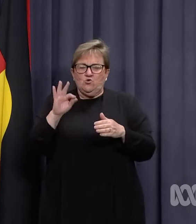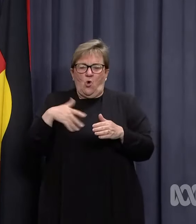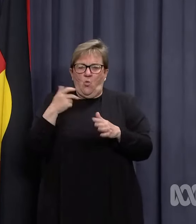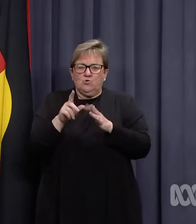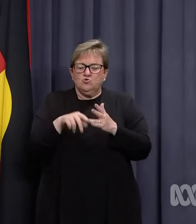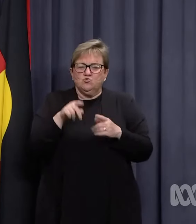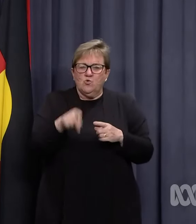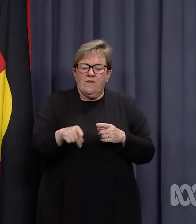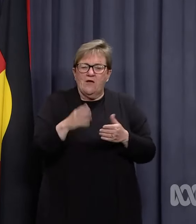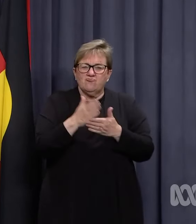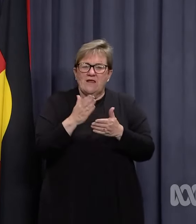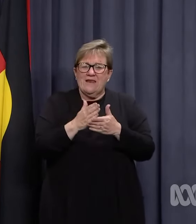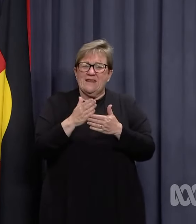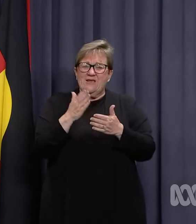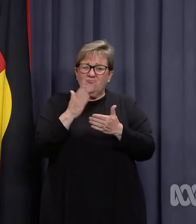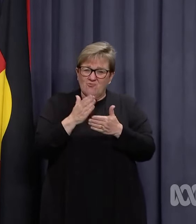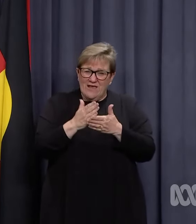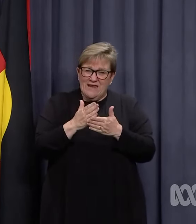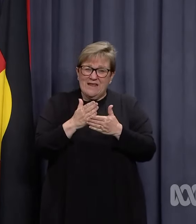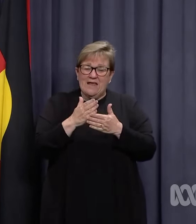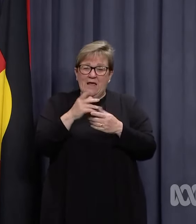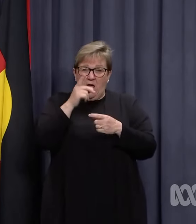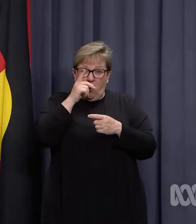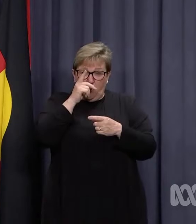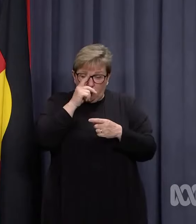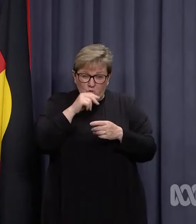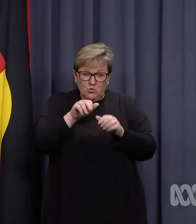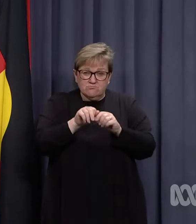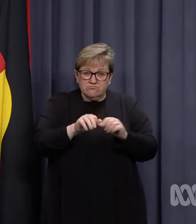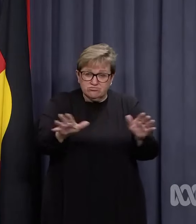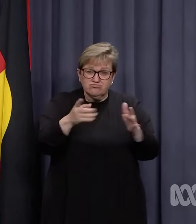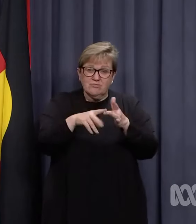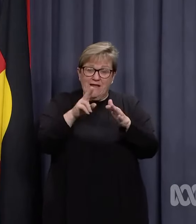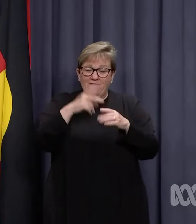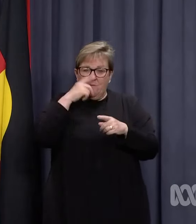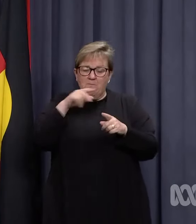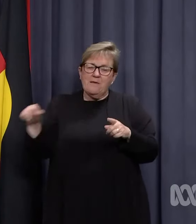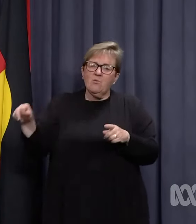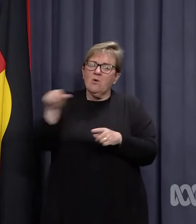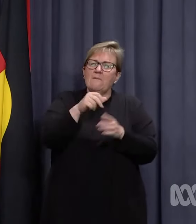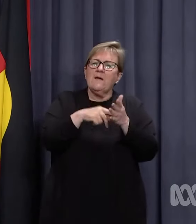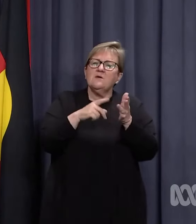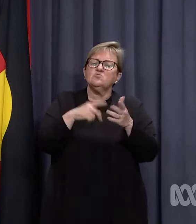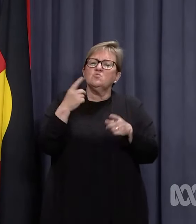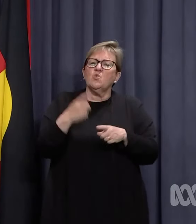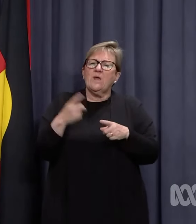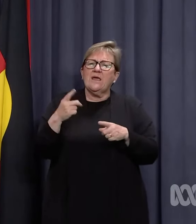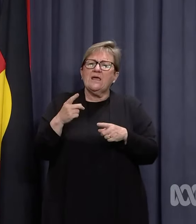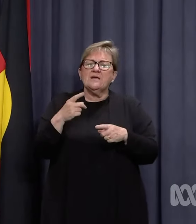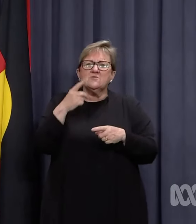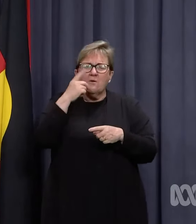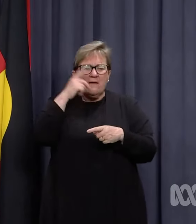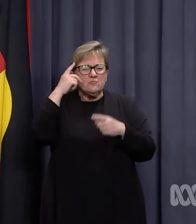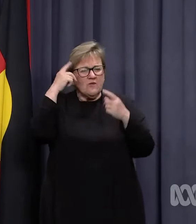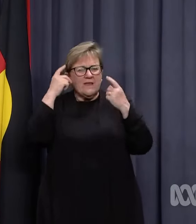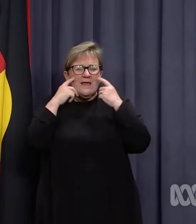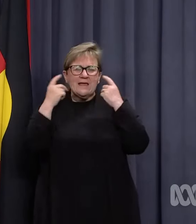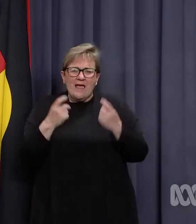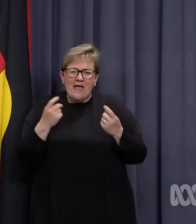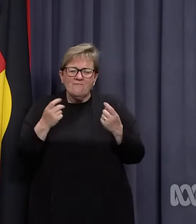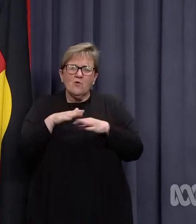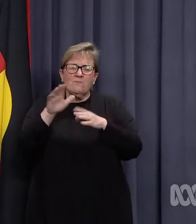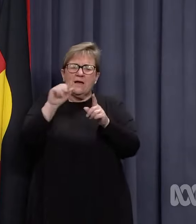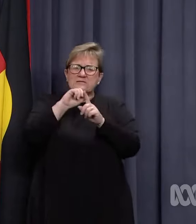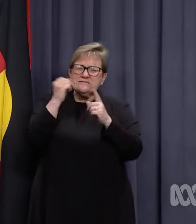for those businesses because essentially it potentially could increase spread within those workforces. So we really want people to think carefully about their